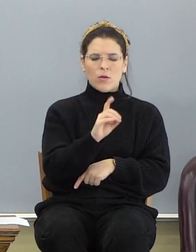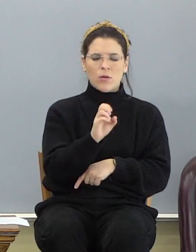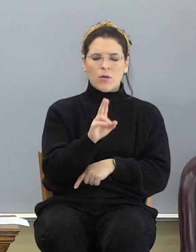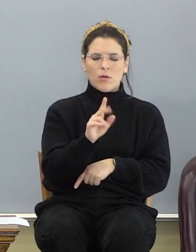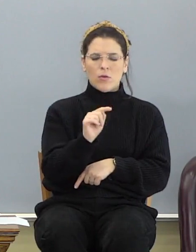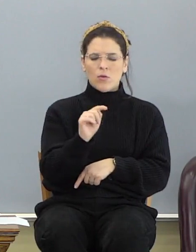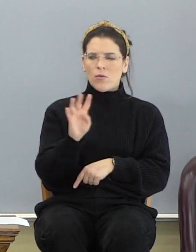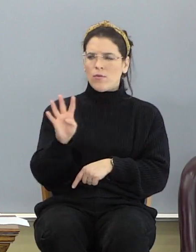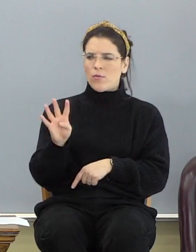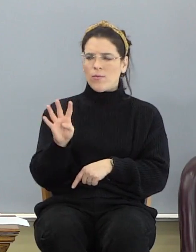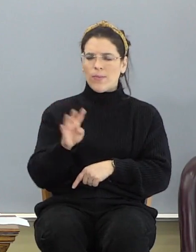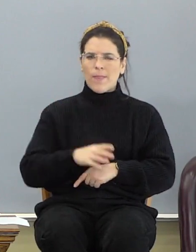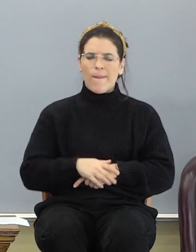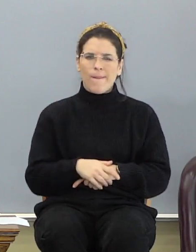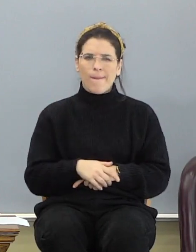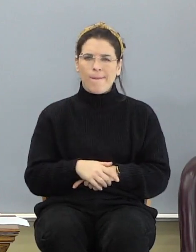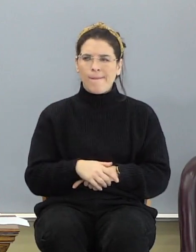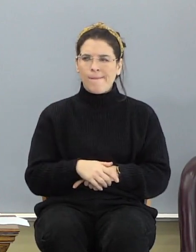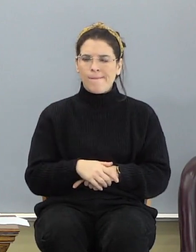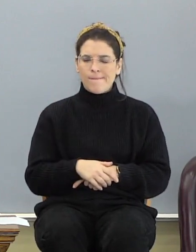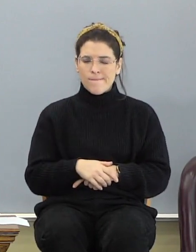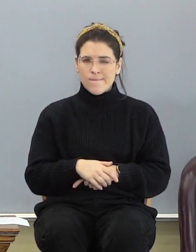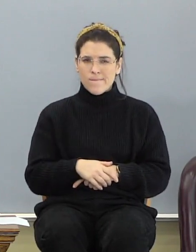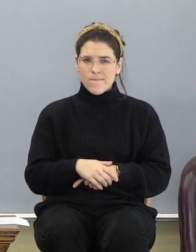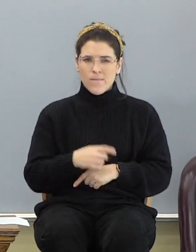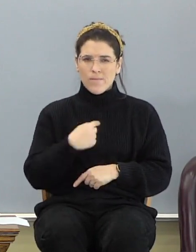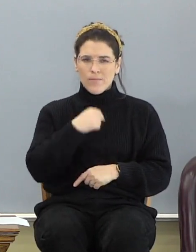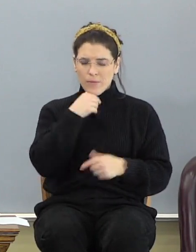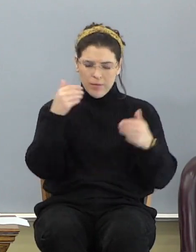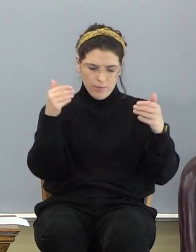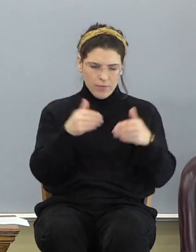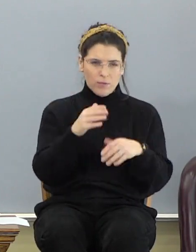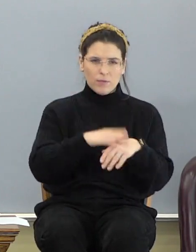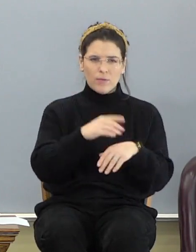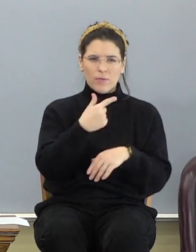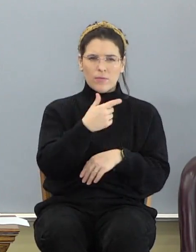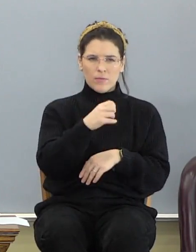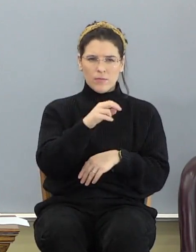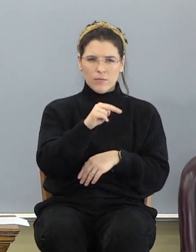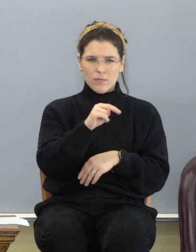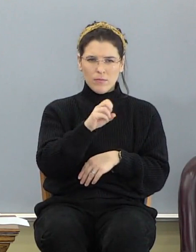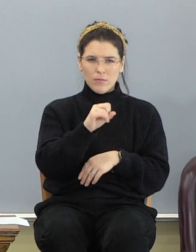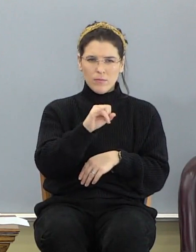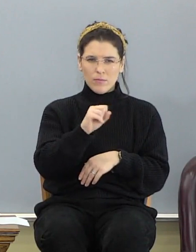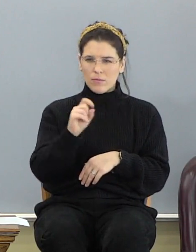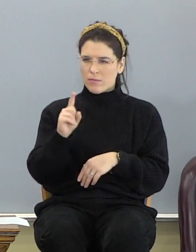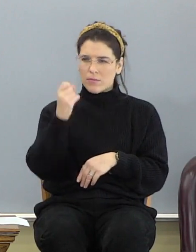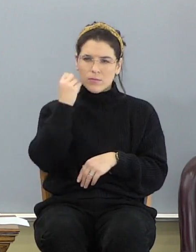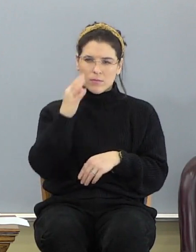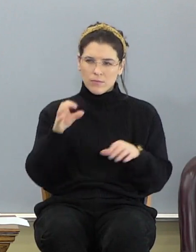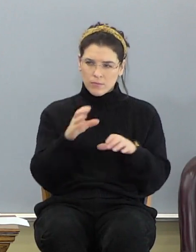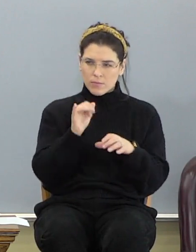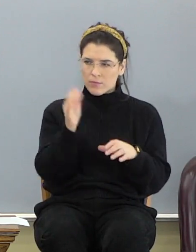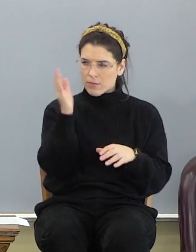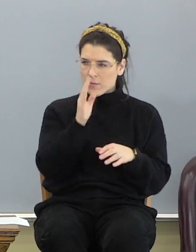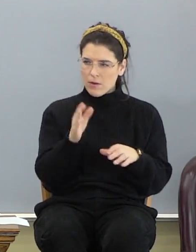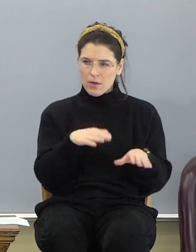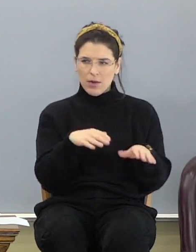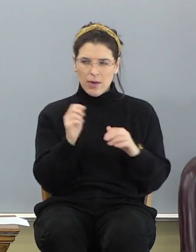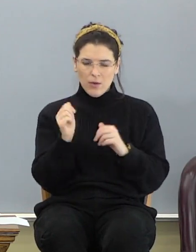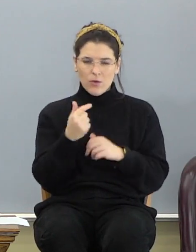If we're going to, I'm not going to look at Genesis chapter one because if I do, I'll never get out of it. Deuteronomy chapter four.